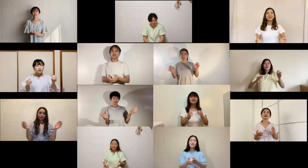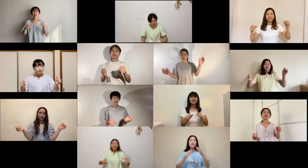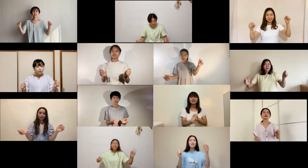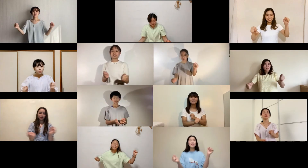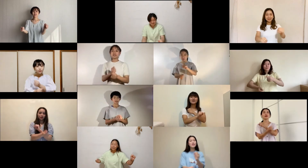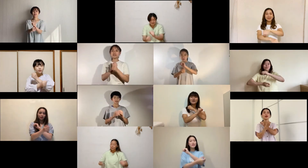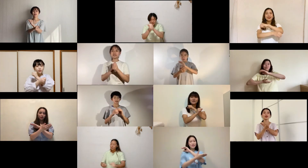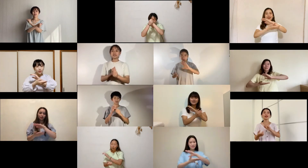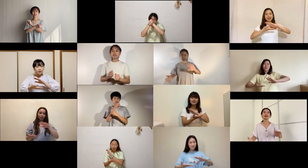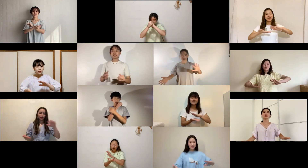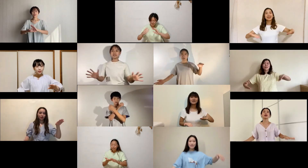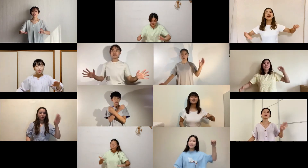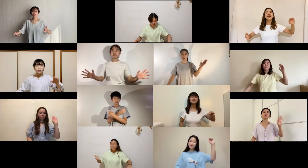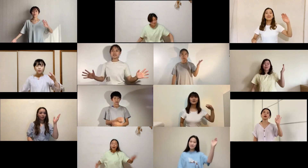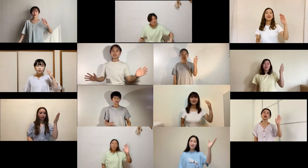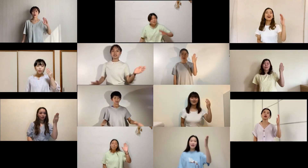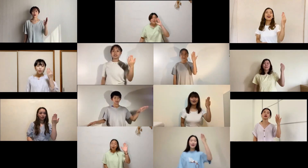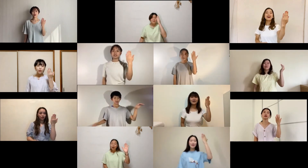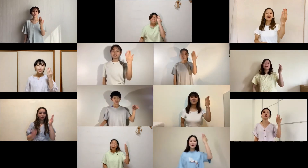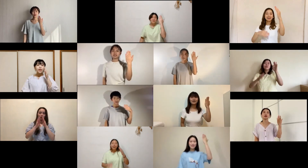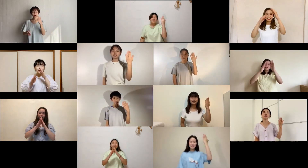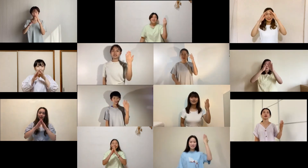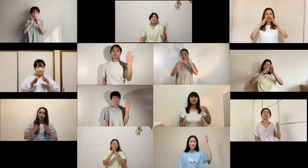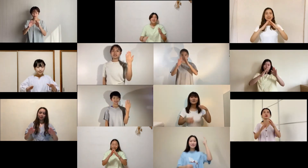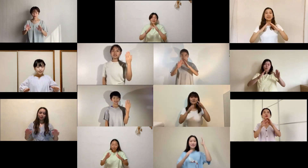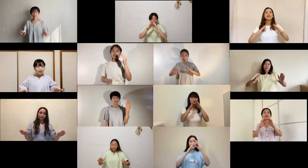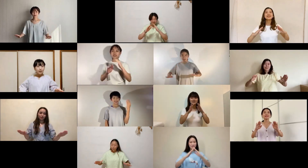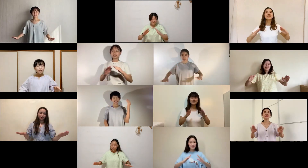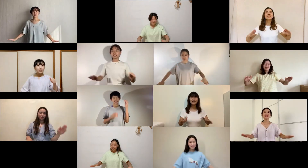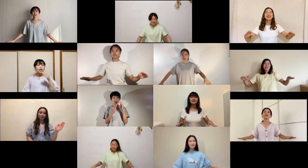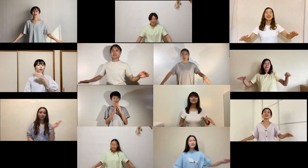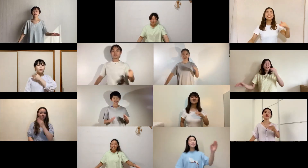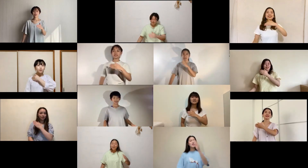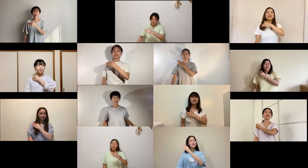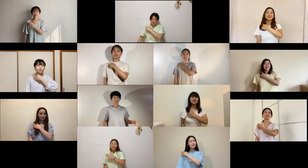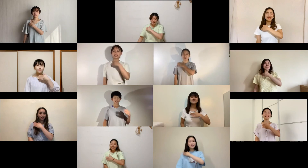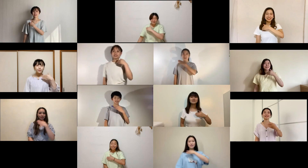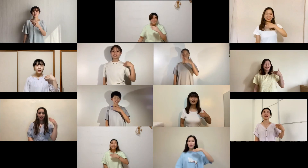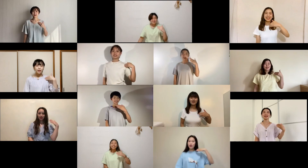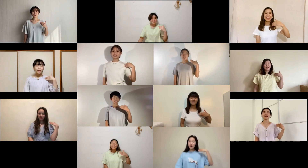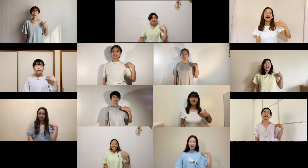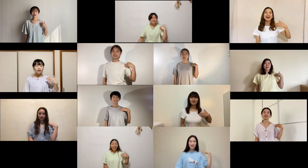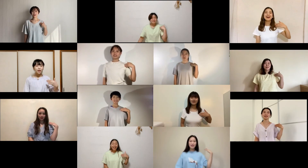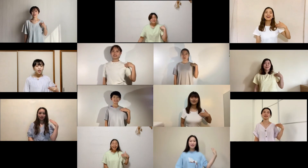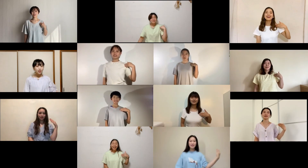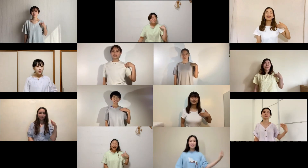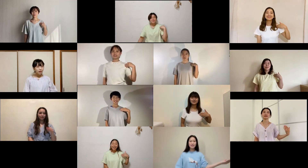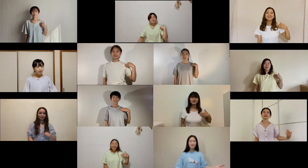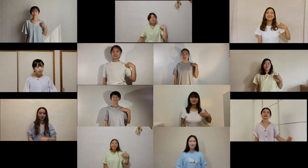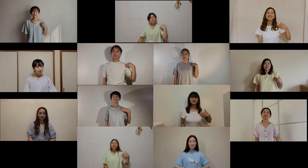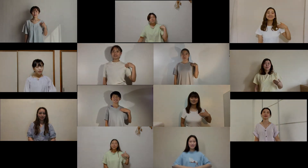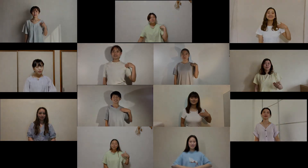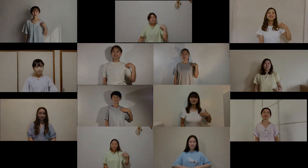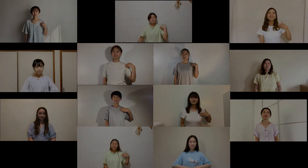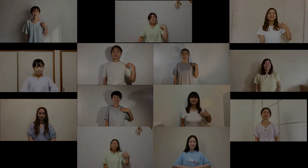is falling apart You will be safe in His arms You